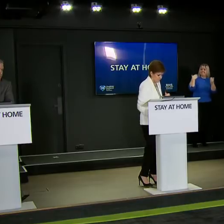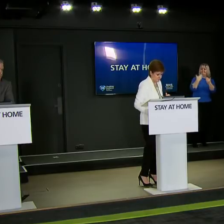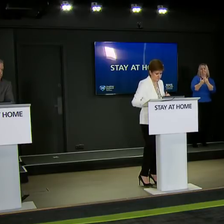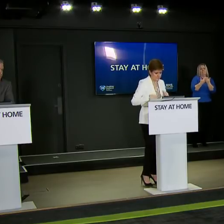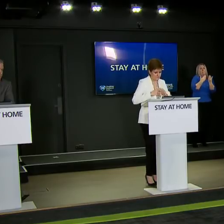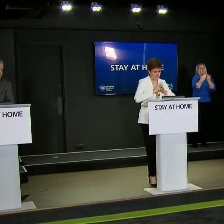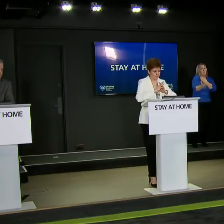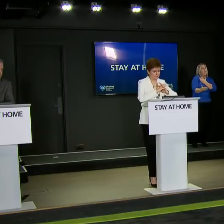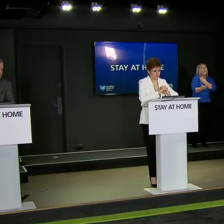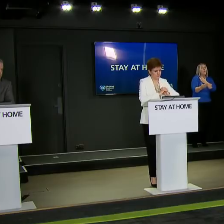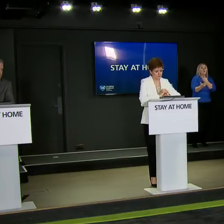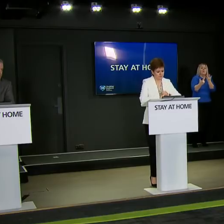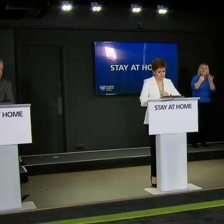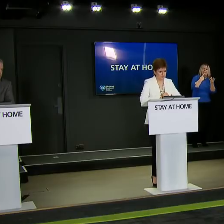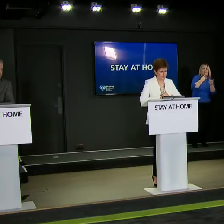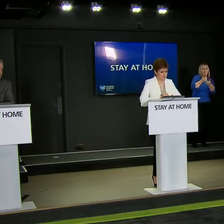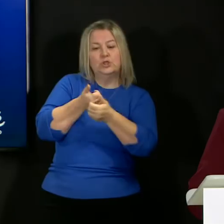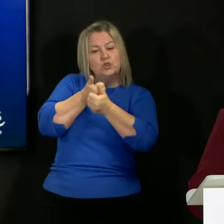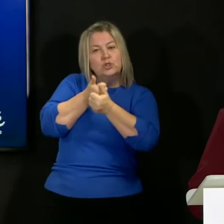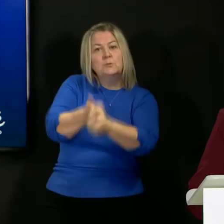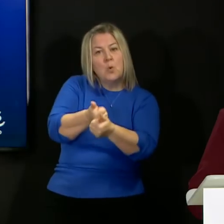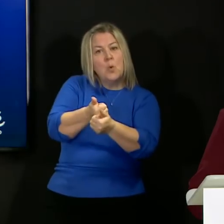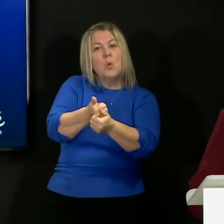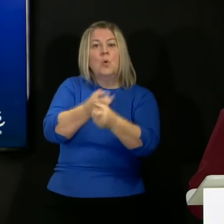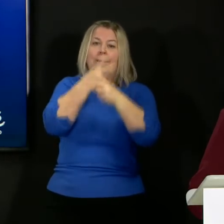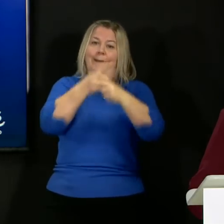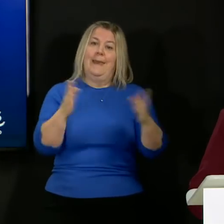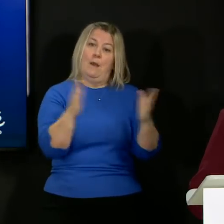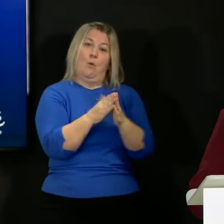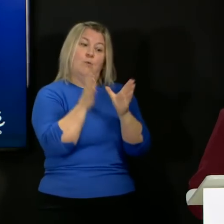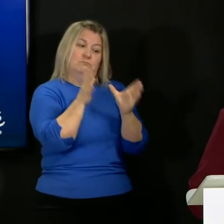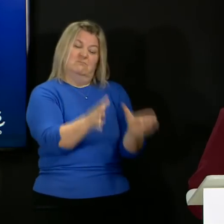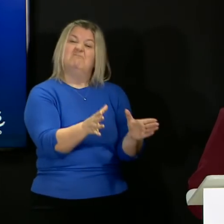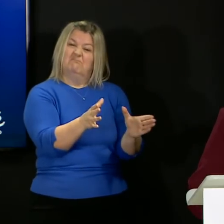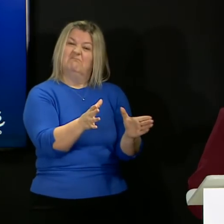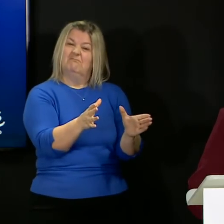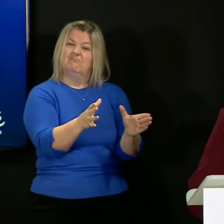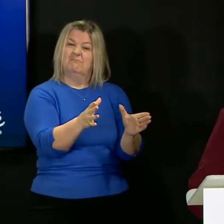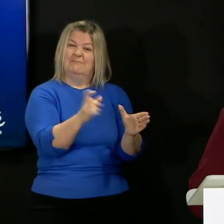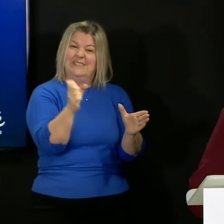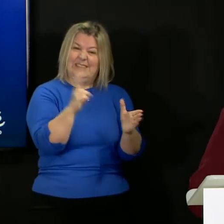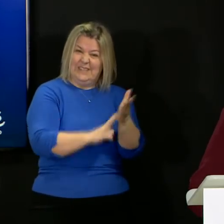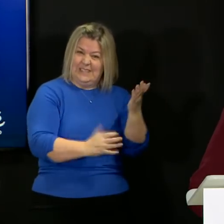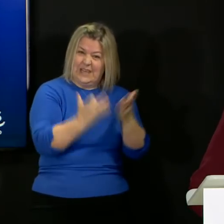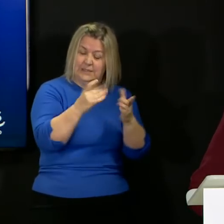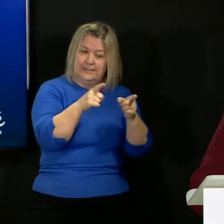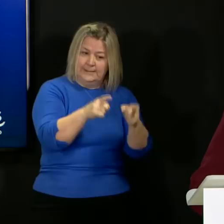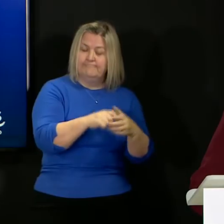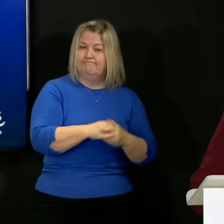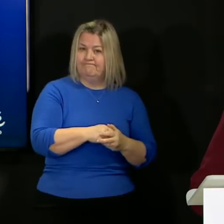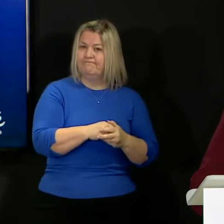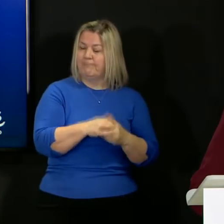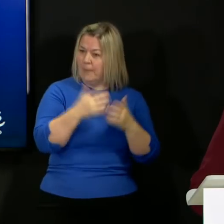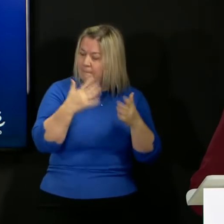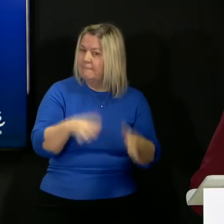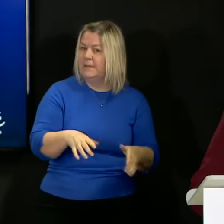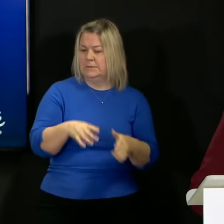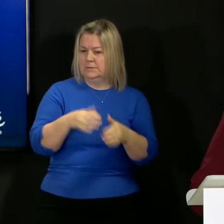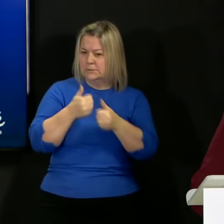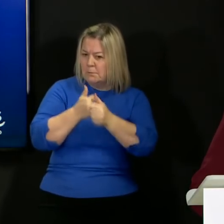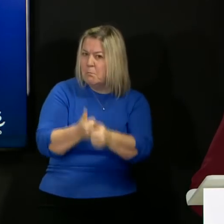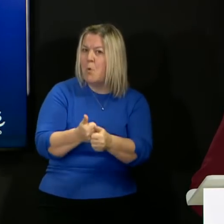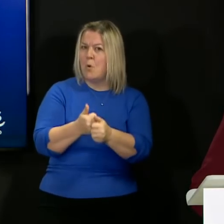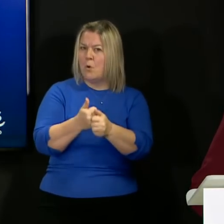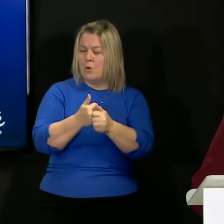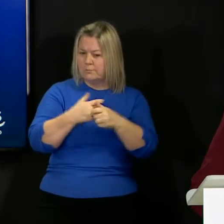additional steps and support for care homes in the face of COVID-19. We've been keeping all aspects of the support mechanisms